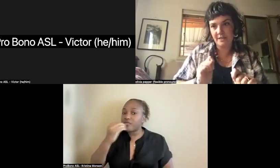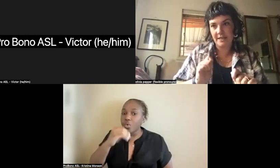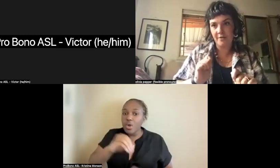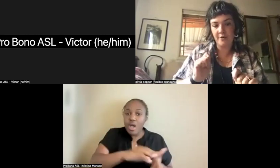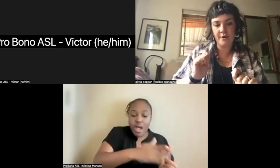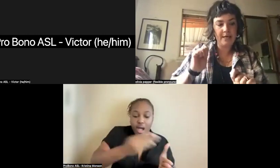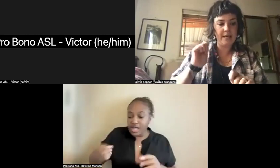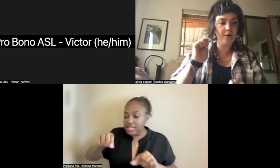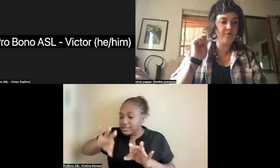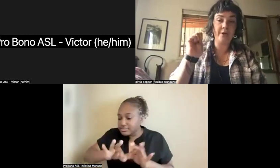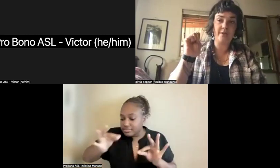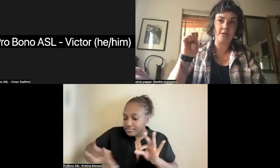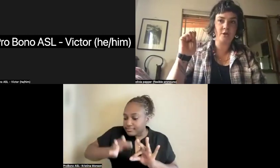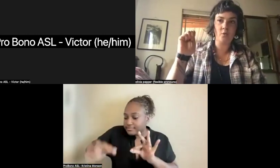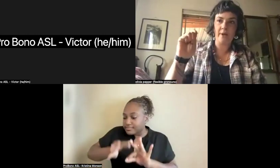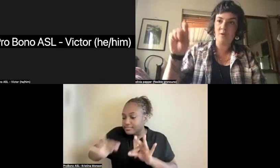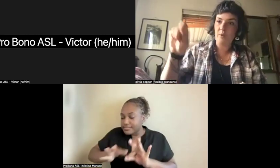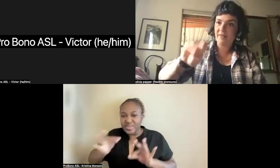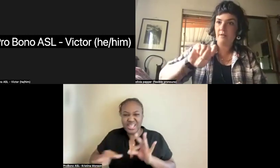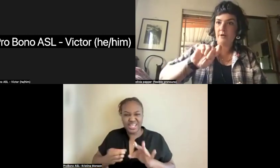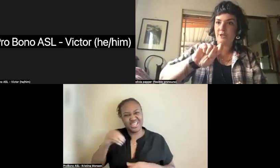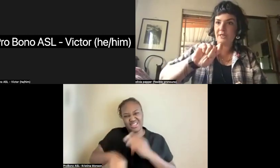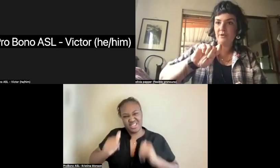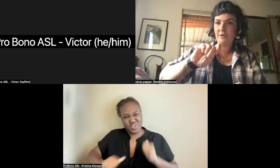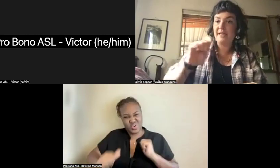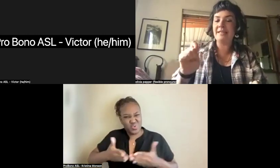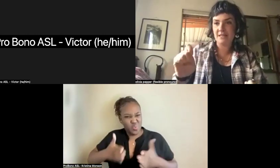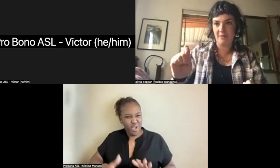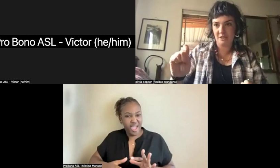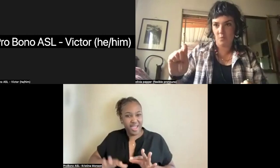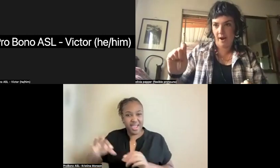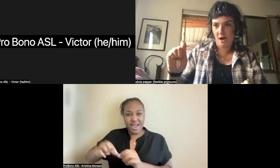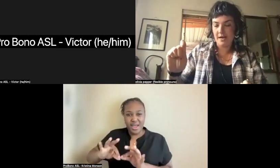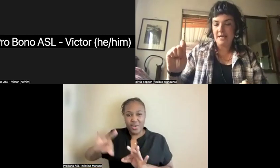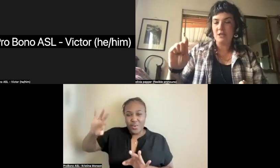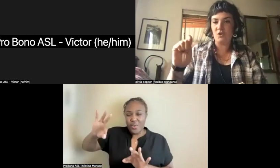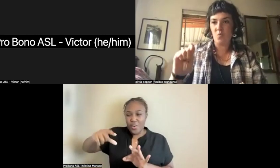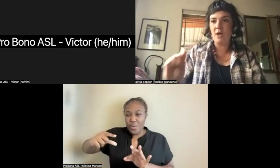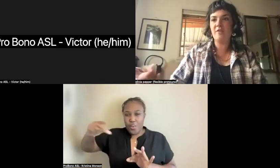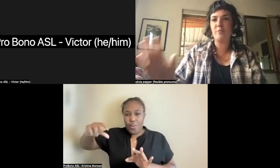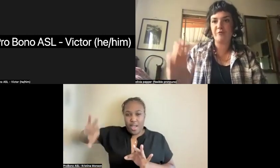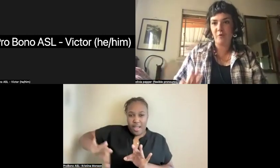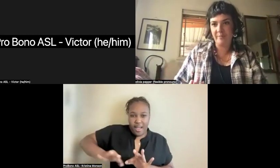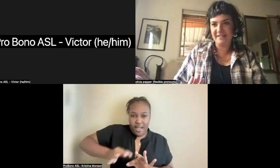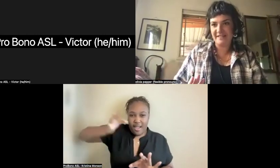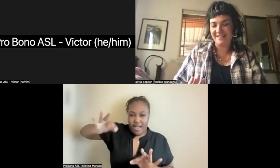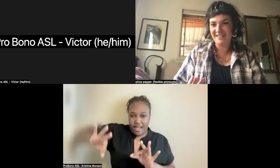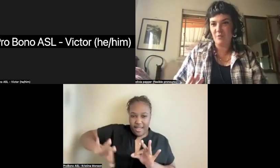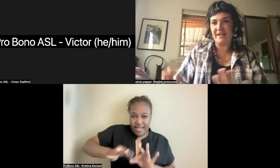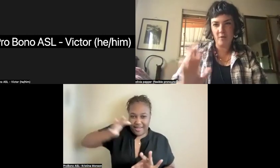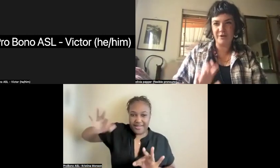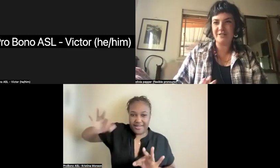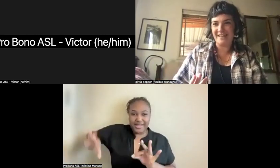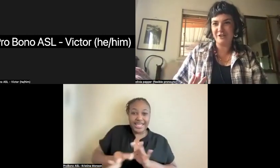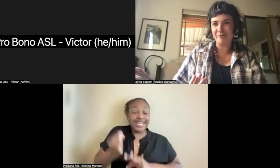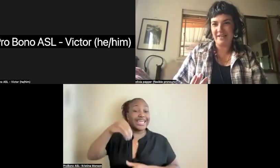them together in a very theatrical way with a large needle in Times Square. So one of the performances that